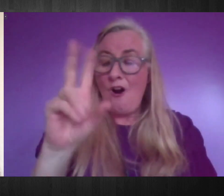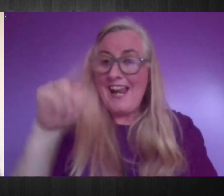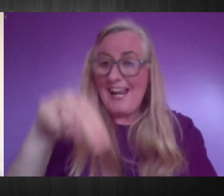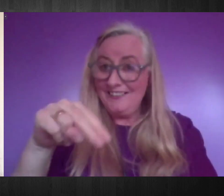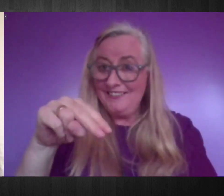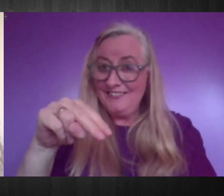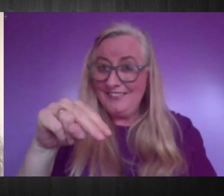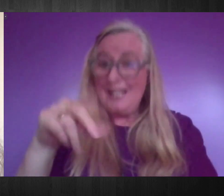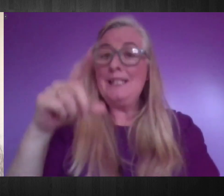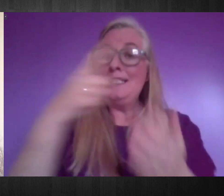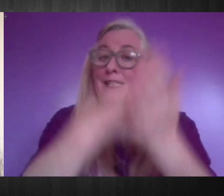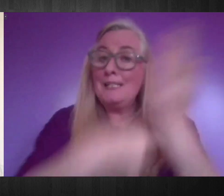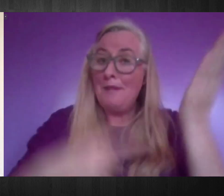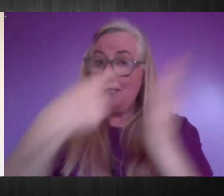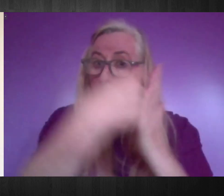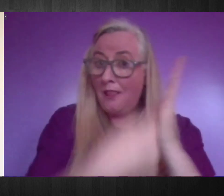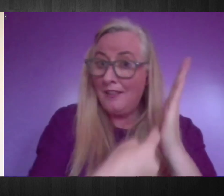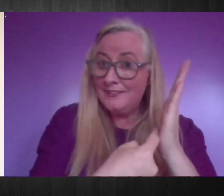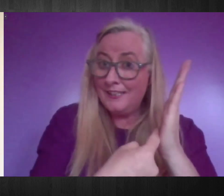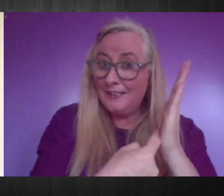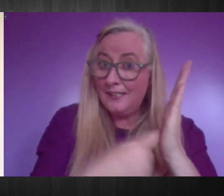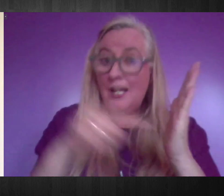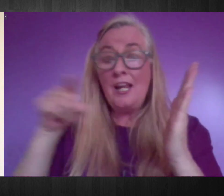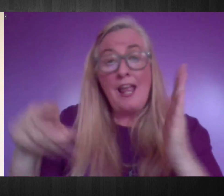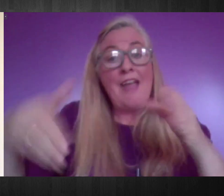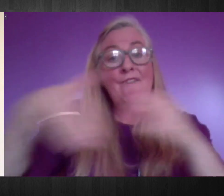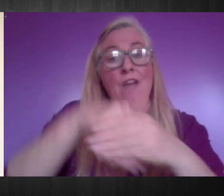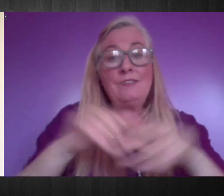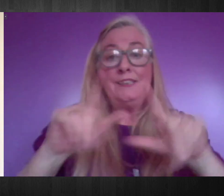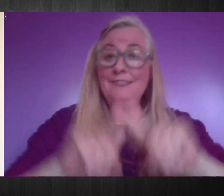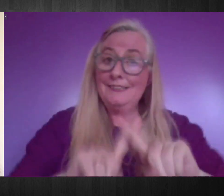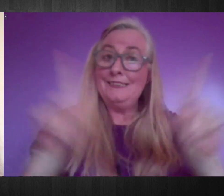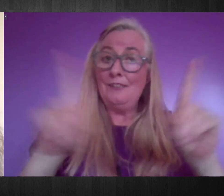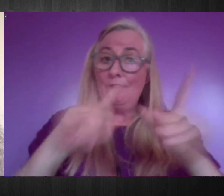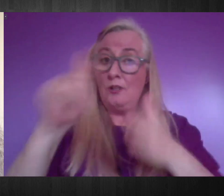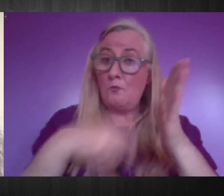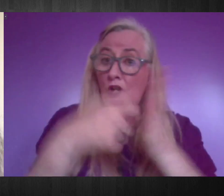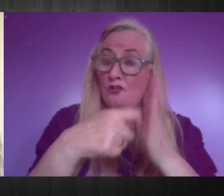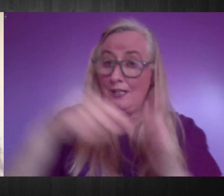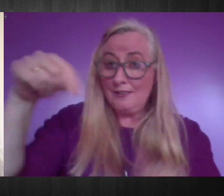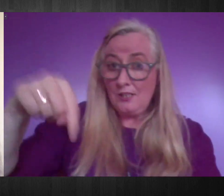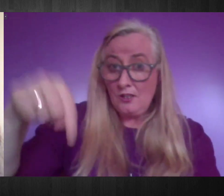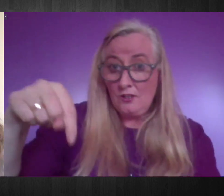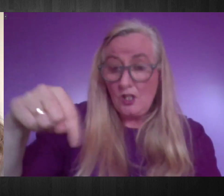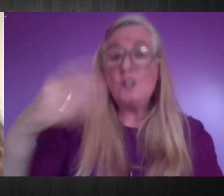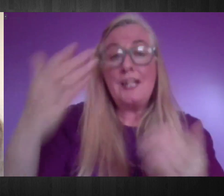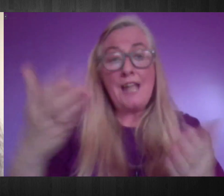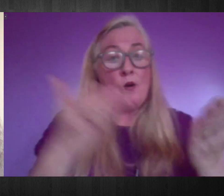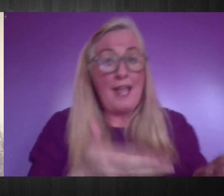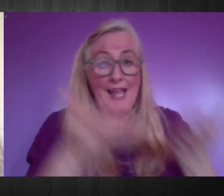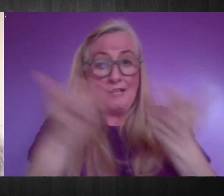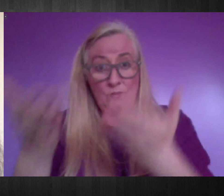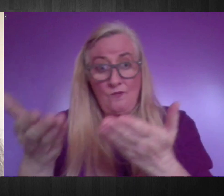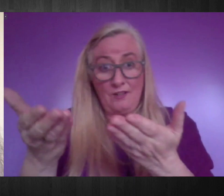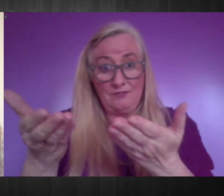and has been involved in many projects and summer schools at the Centre. And so Fiona, I'll over to you and ask you to, know we're under